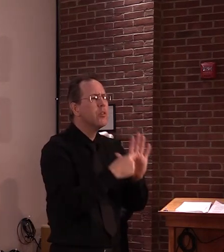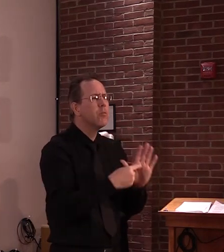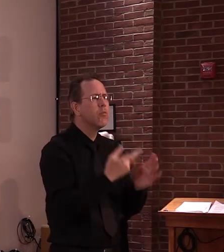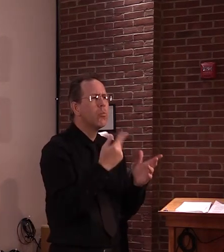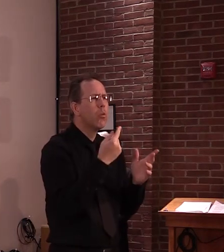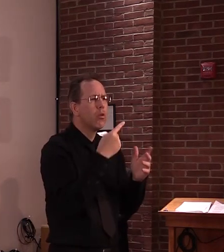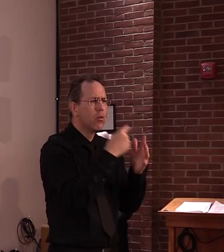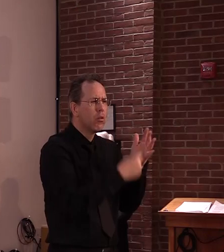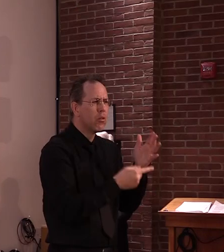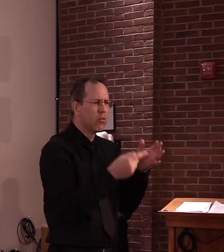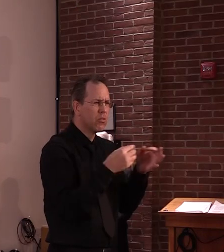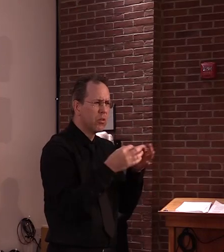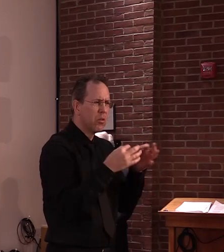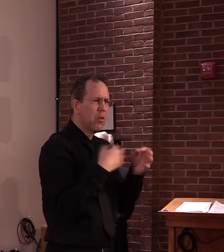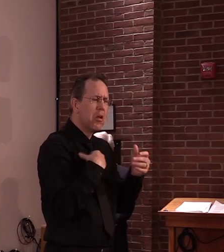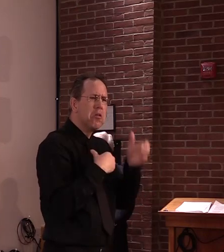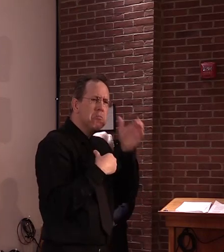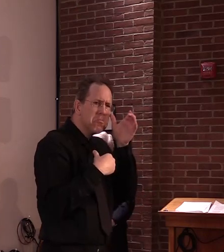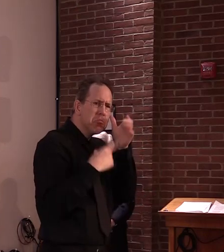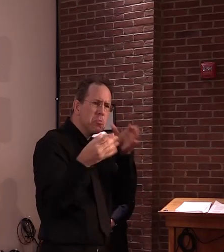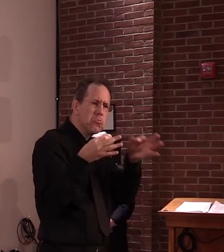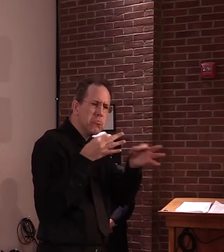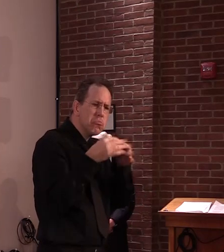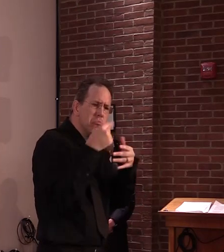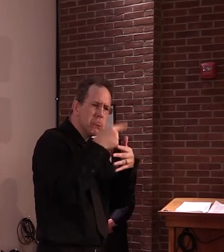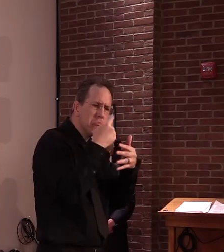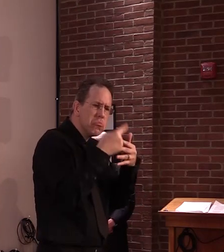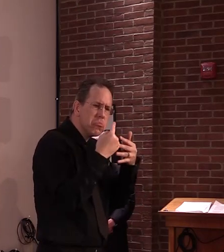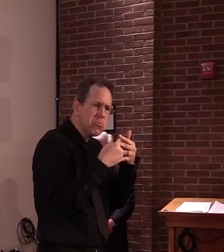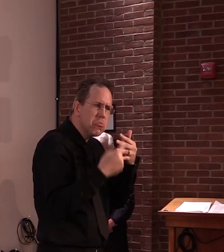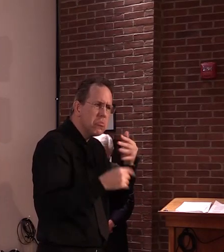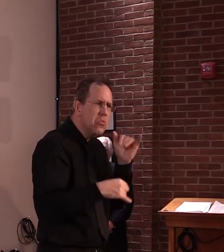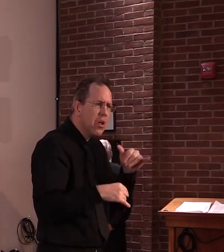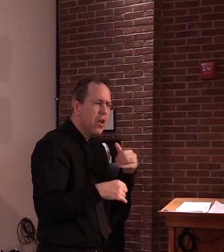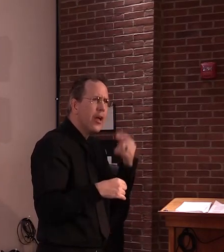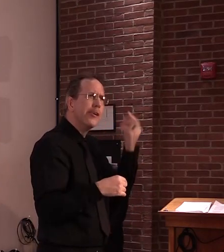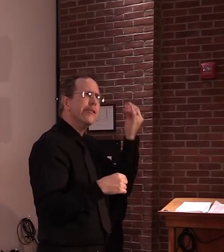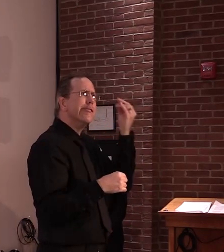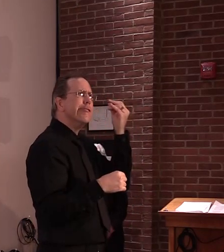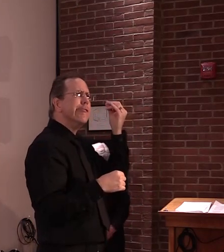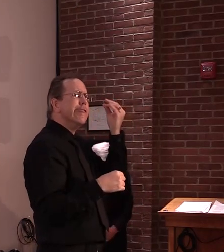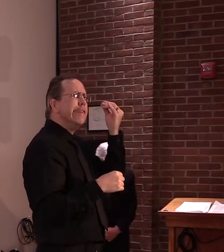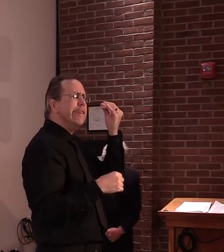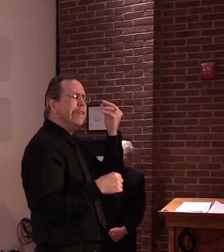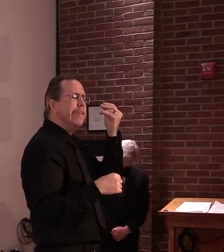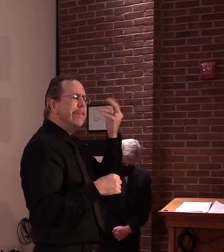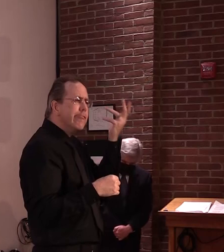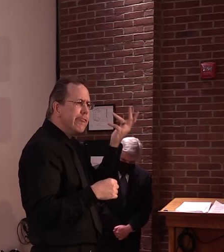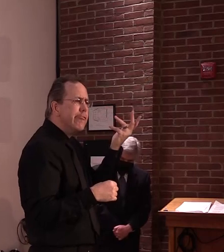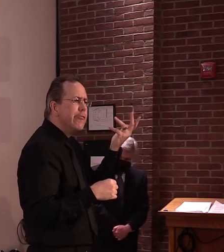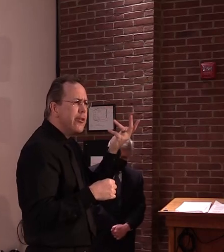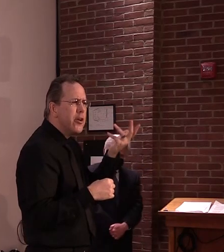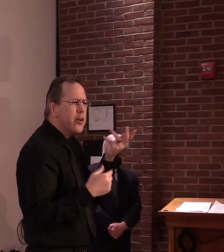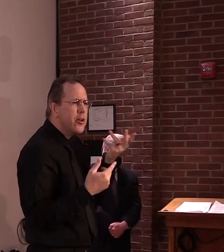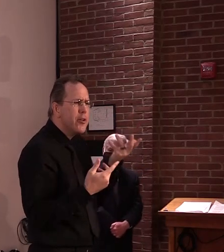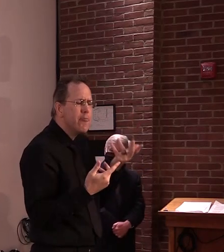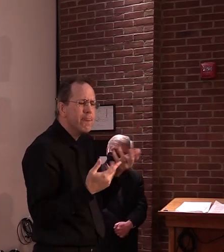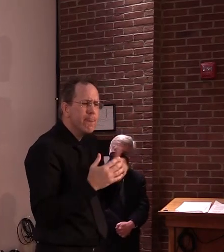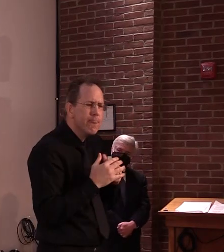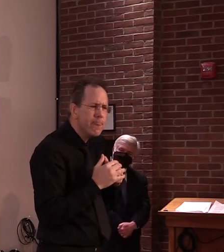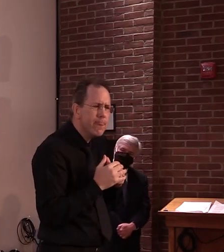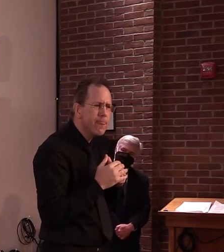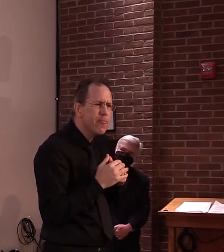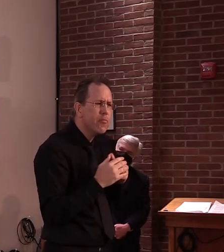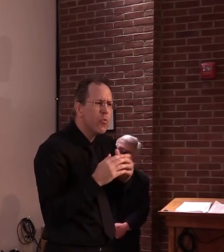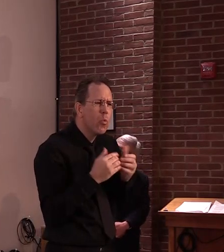me ask, what has been learned about the virus in